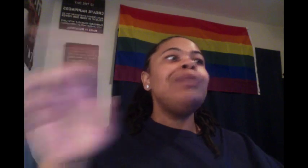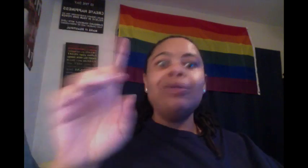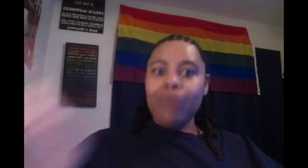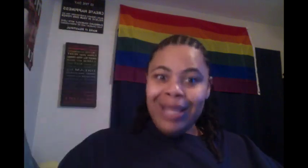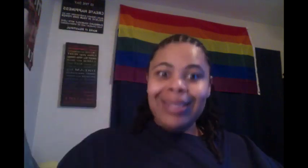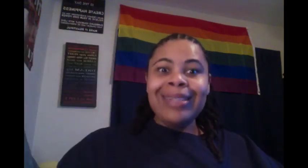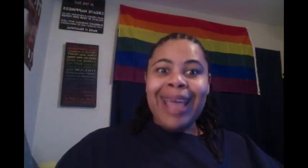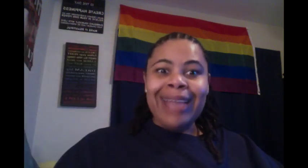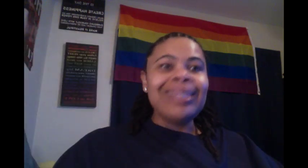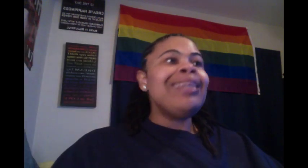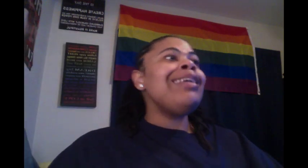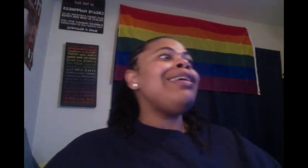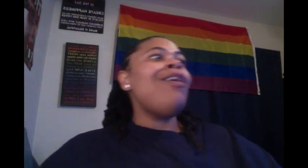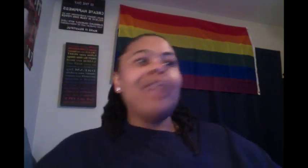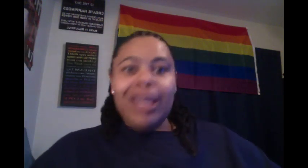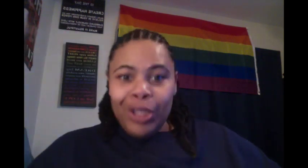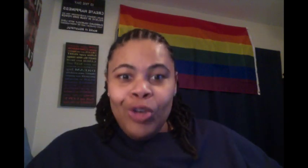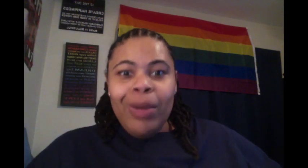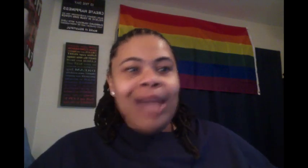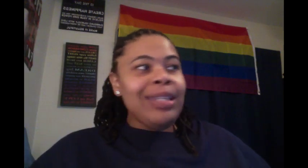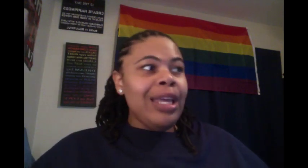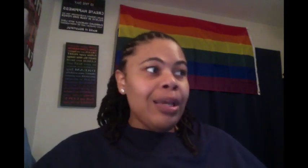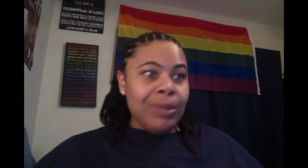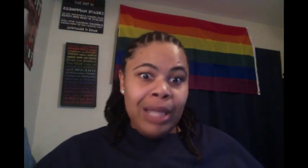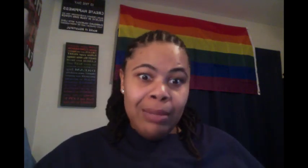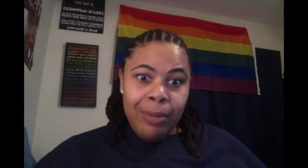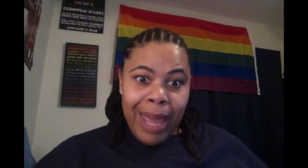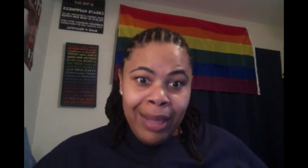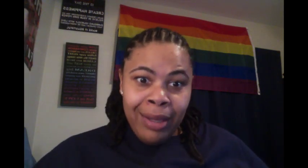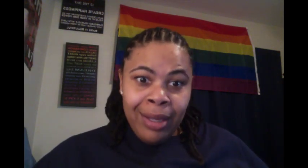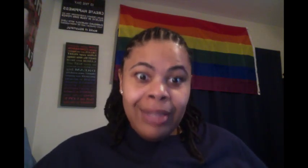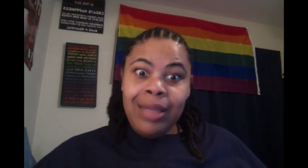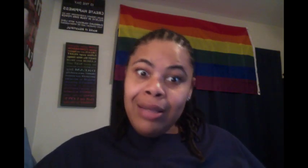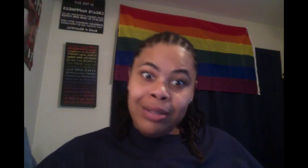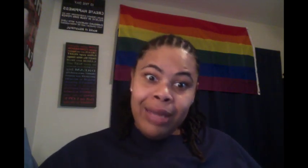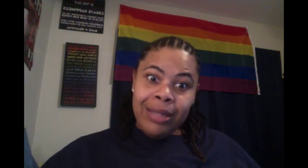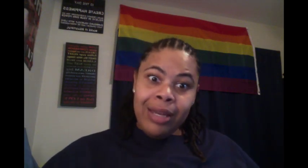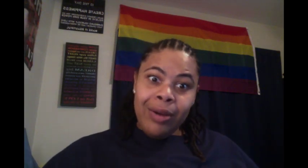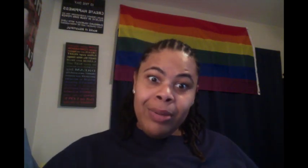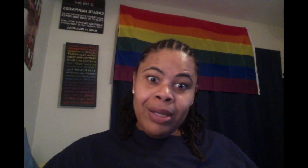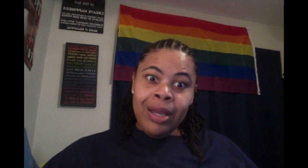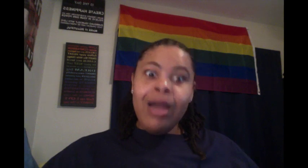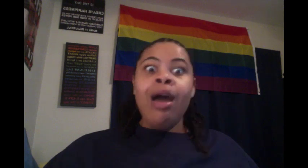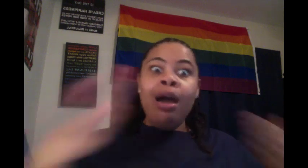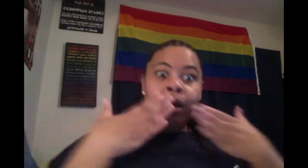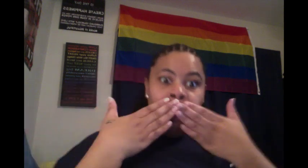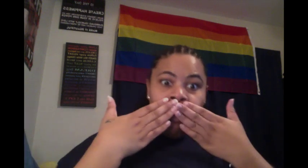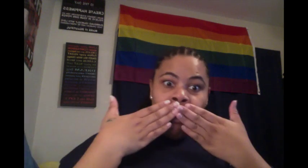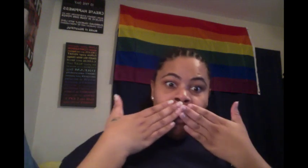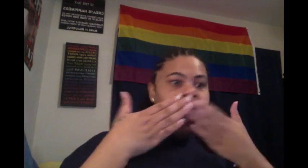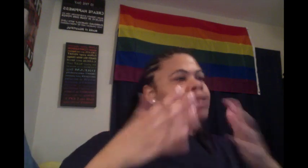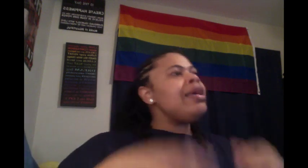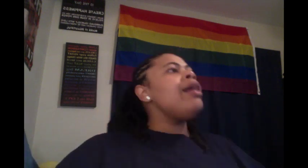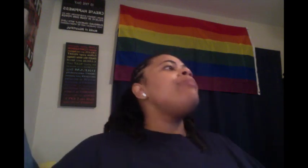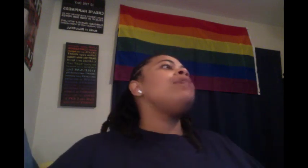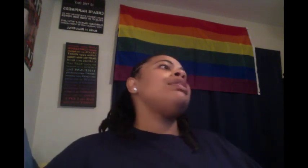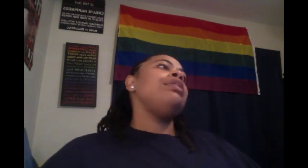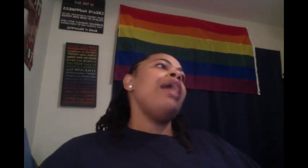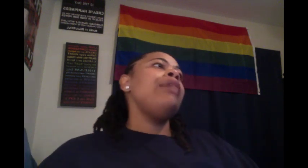We arrested his ass and he over there in Cuba. I said, well, tell him, okay. Y'all still got that open? I said, now see, Donald,